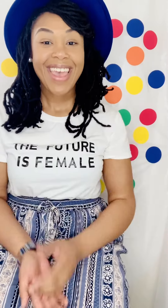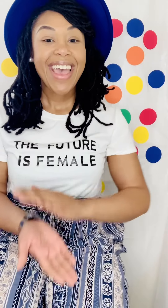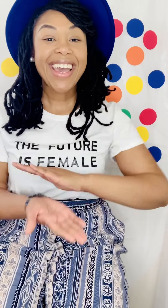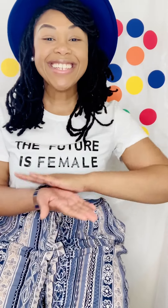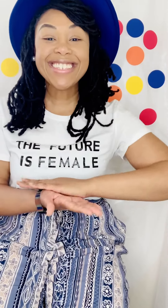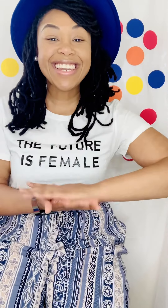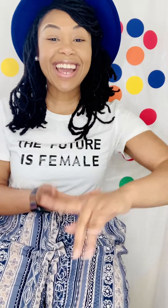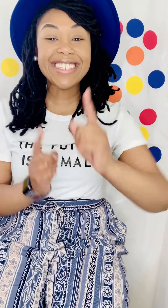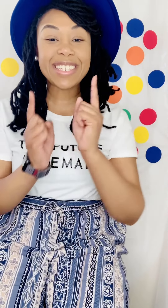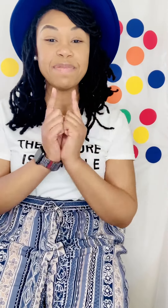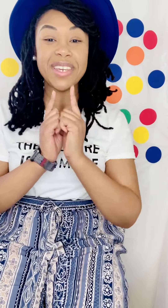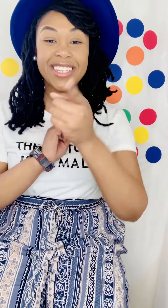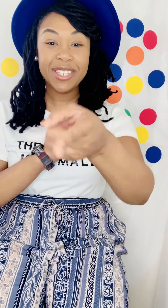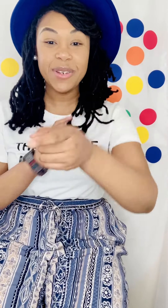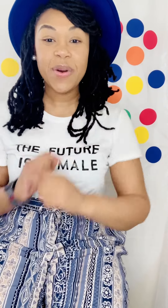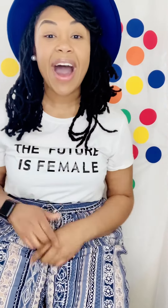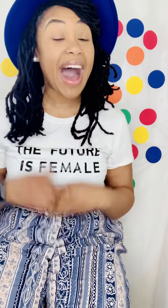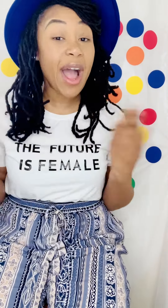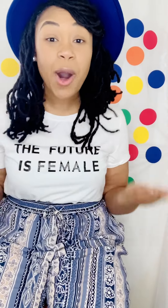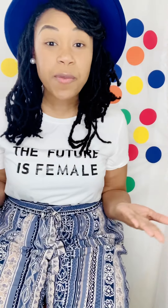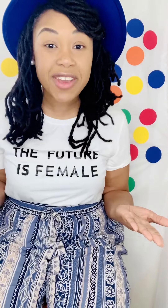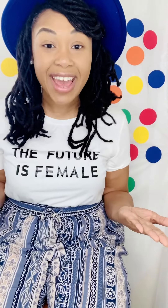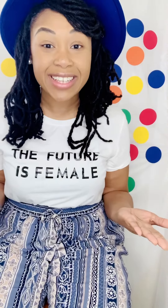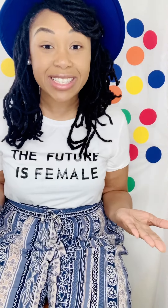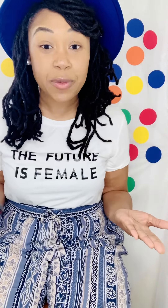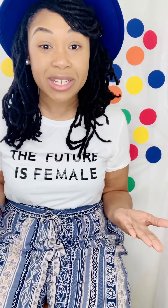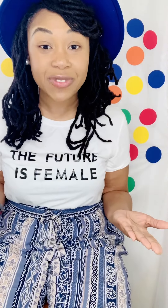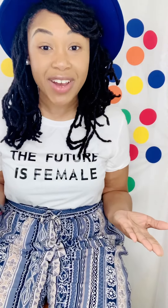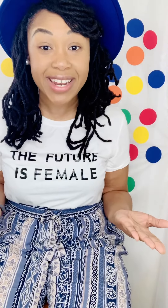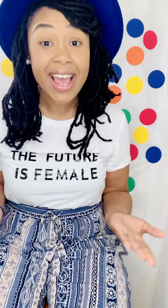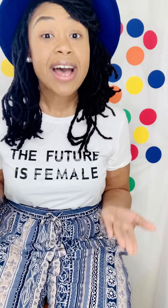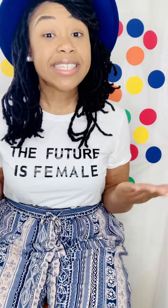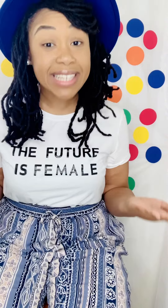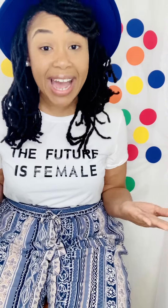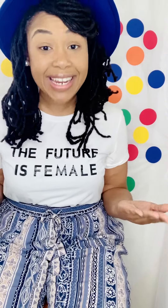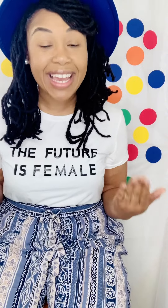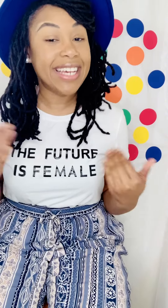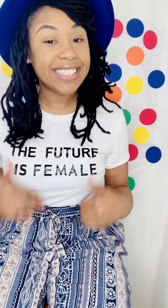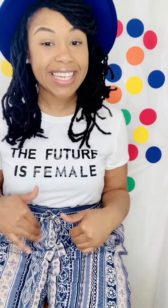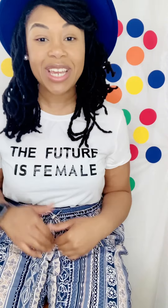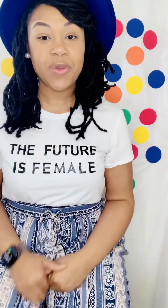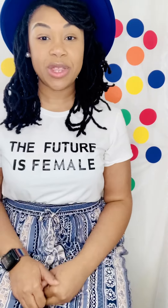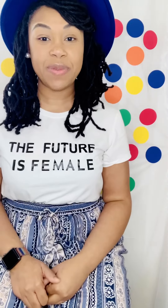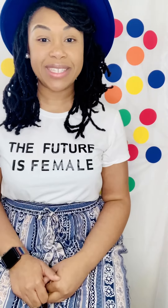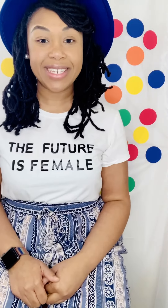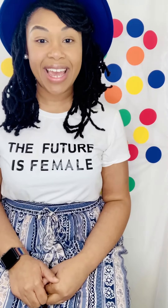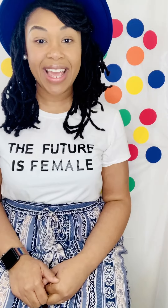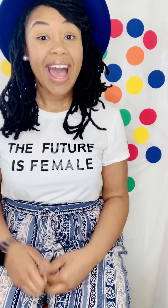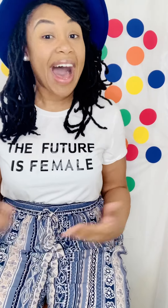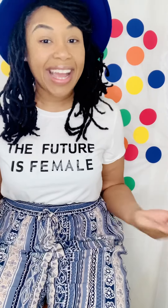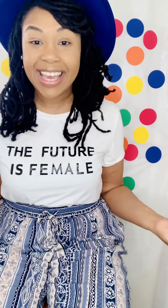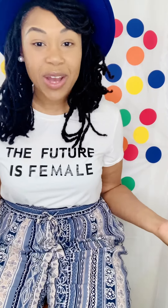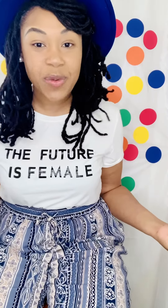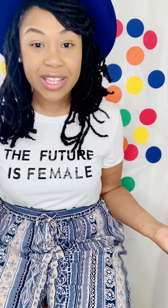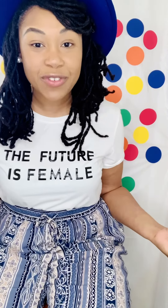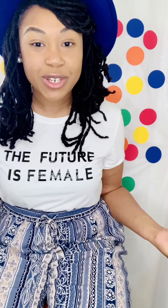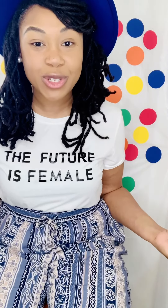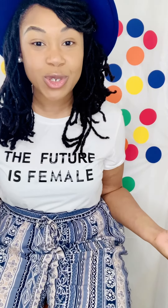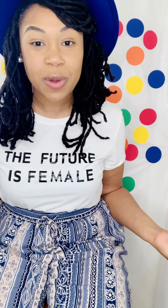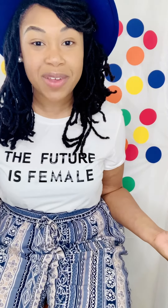It's nice to meet you. I hope you had so much fun signing and singing with me today. I can't wait for you to join me